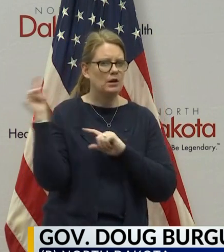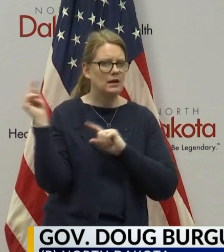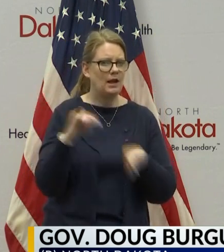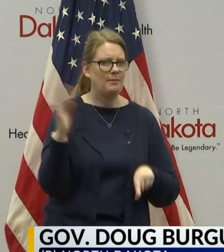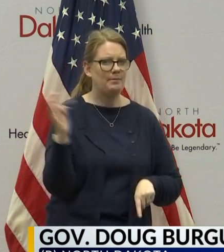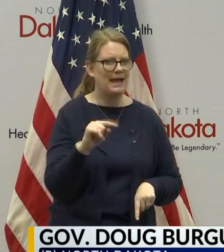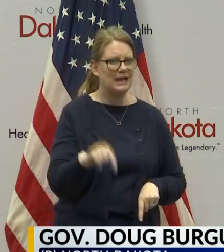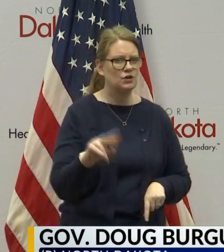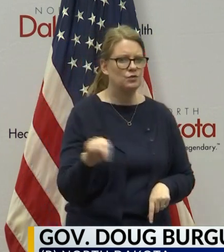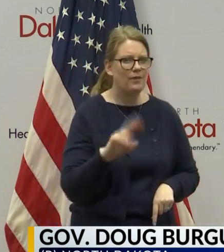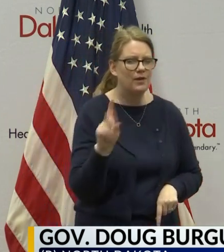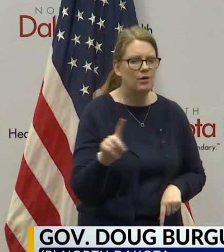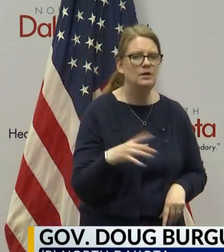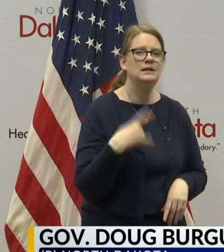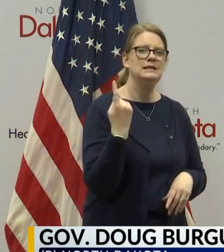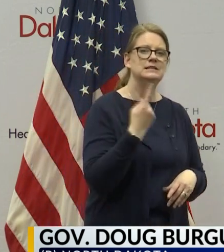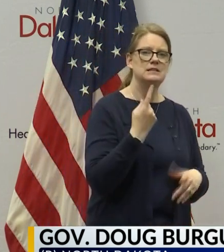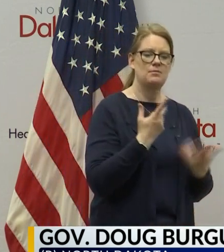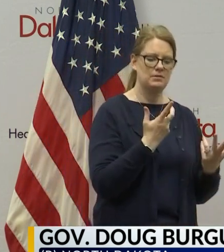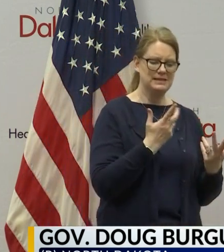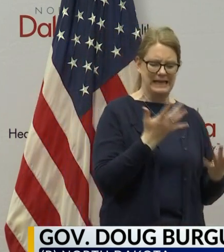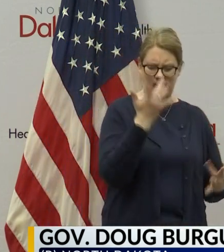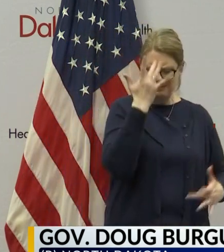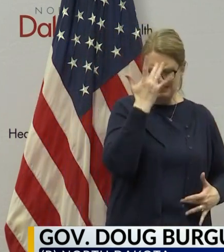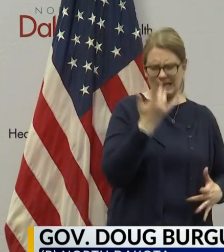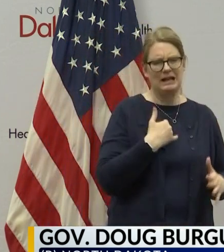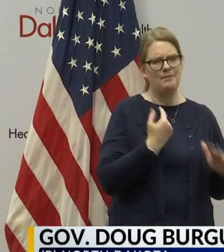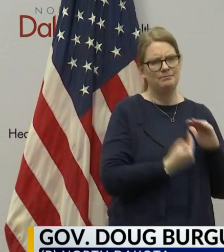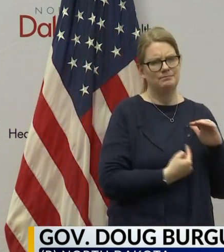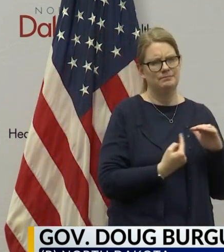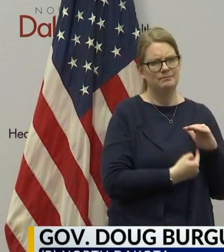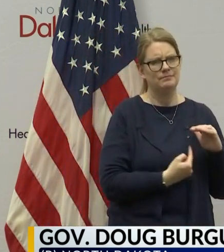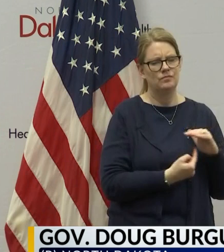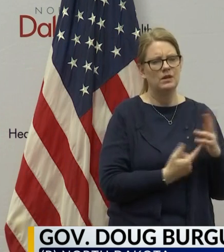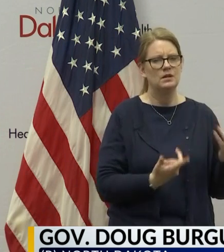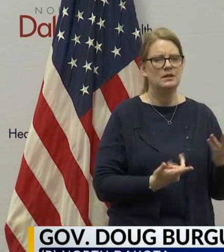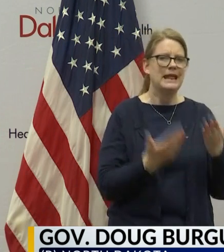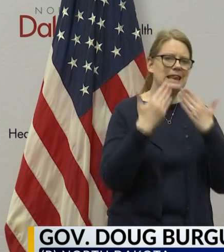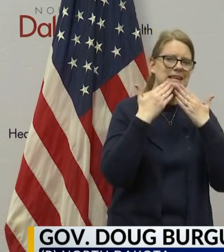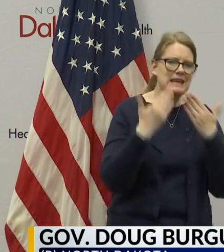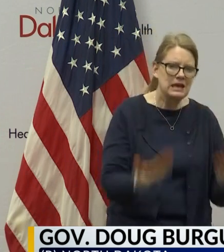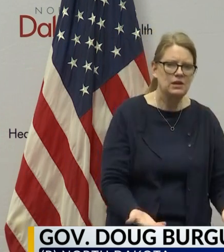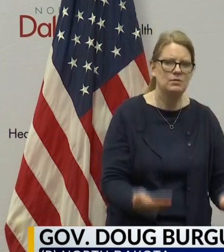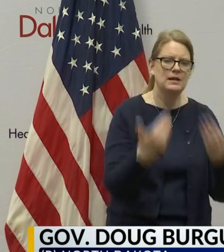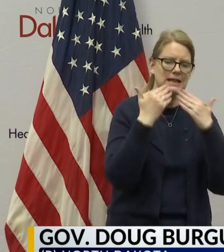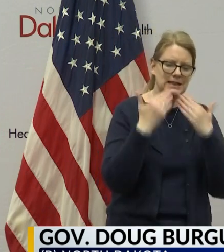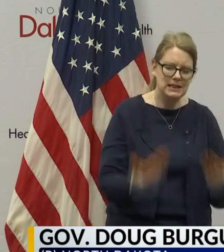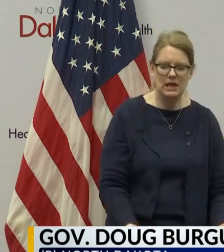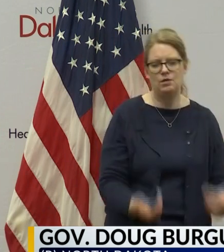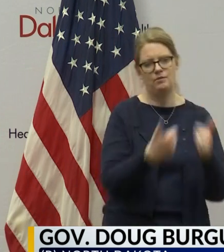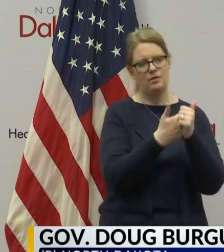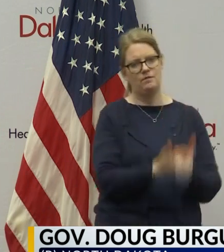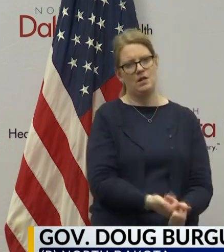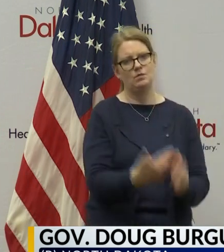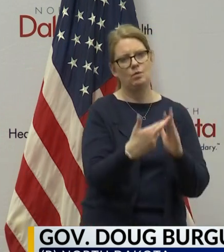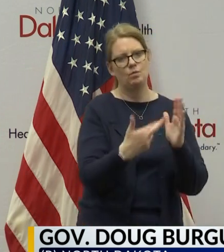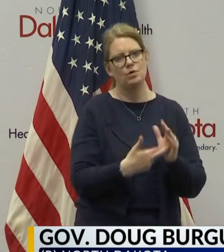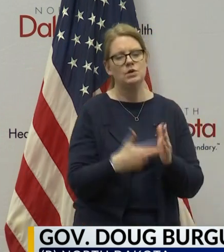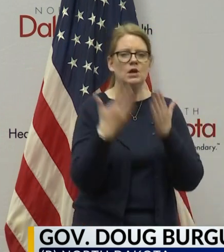someone that has been self-isolating or someone that now falls under this order, we say thank you to you. We're grateful for your